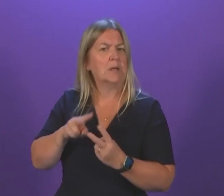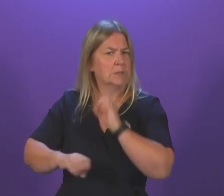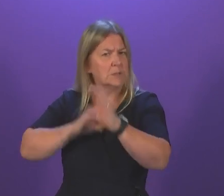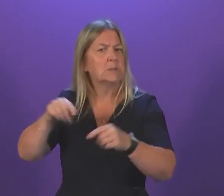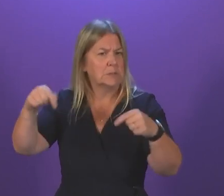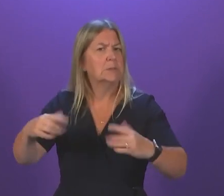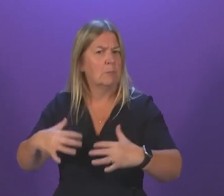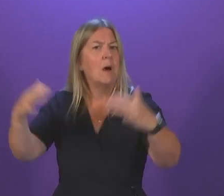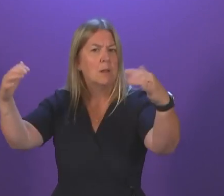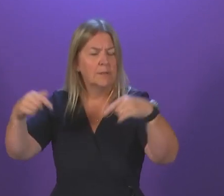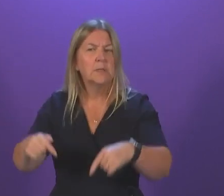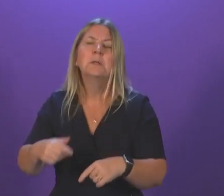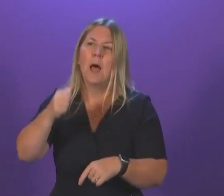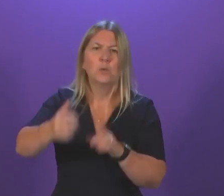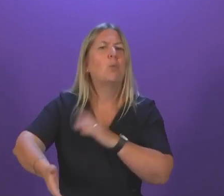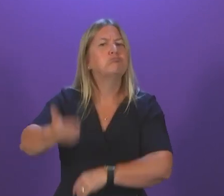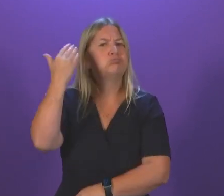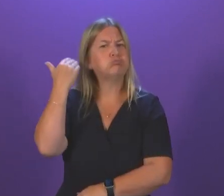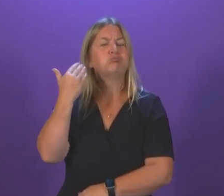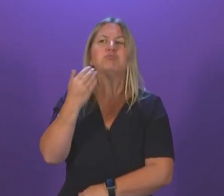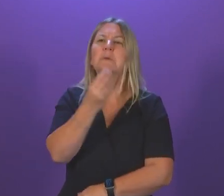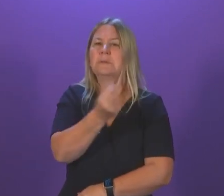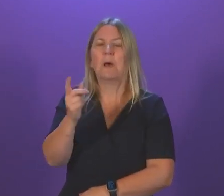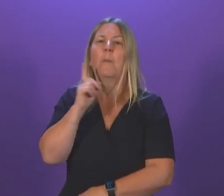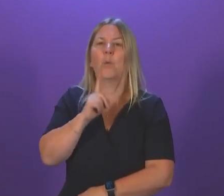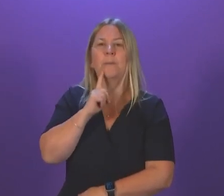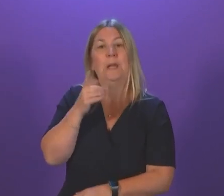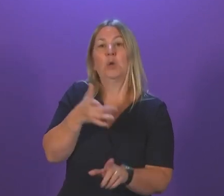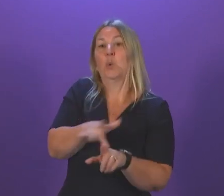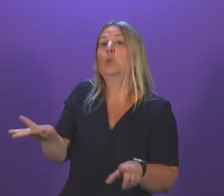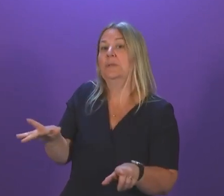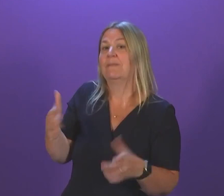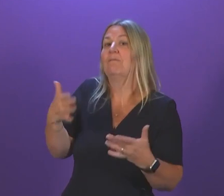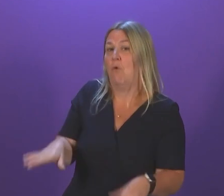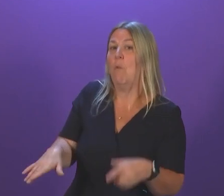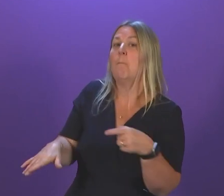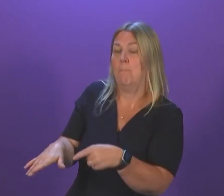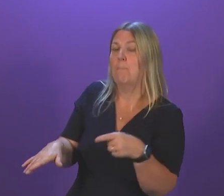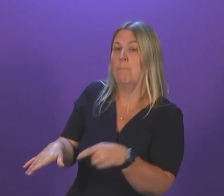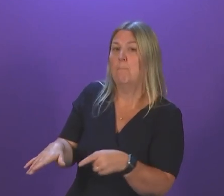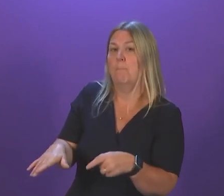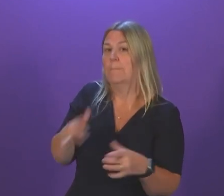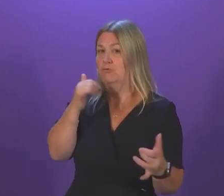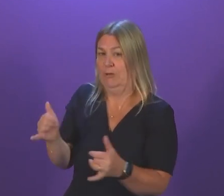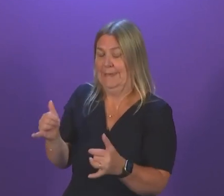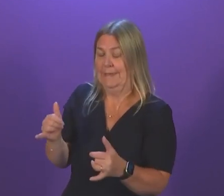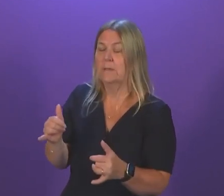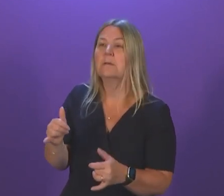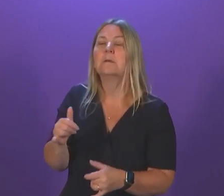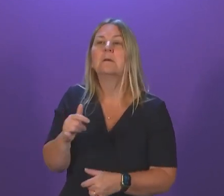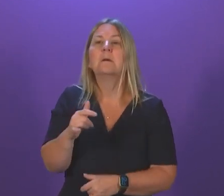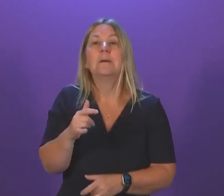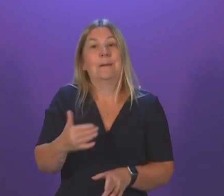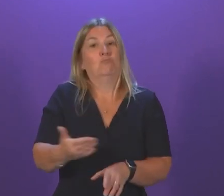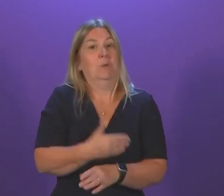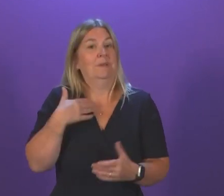predates this government, where some women were wrongly excluded from cervical screening. She has set out the audit work that has been done. She has set out the